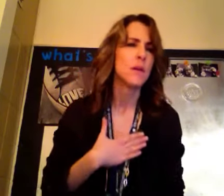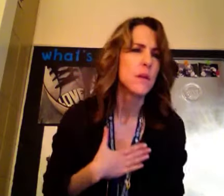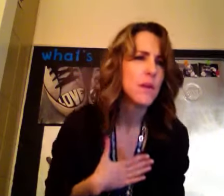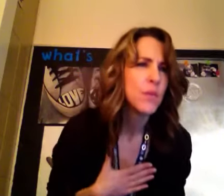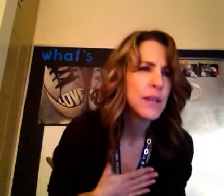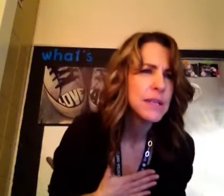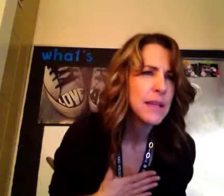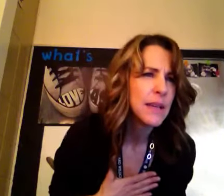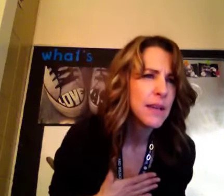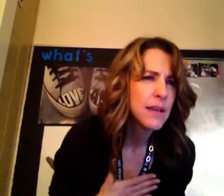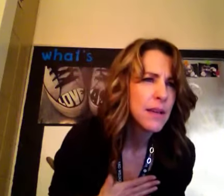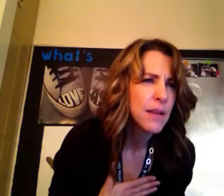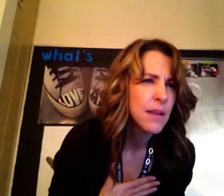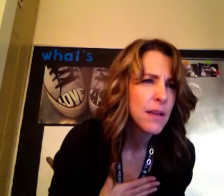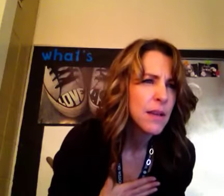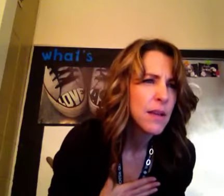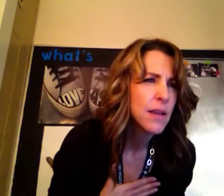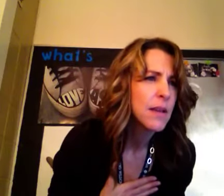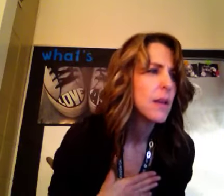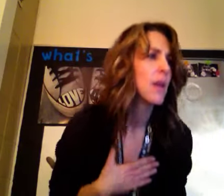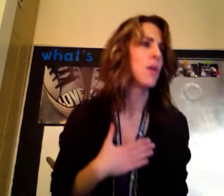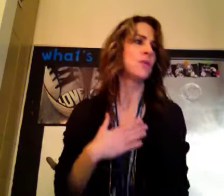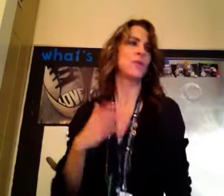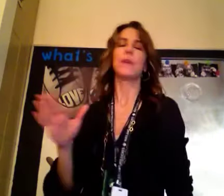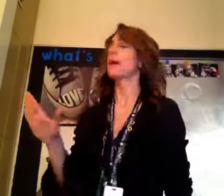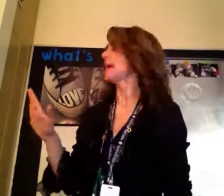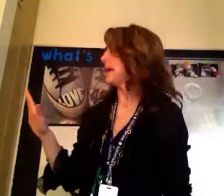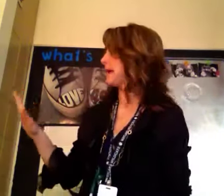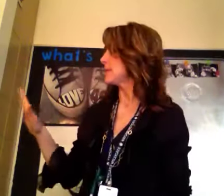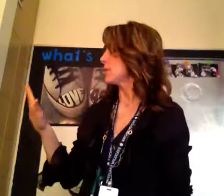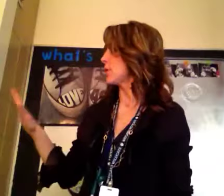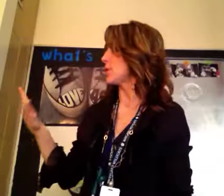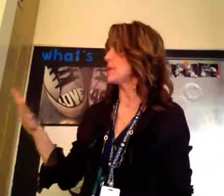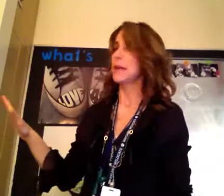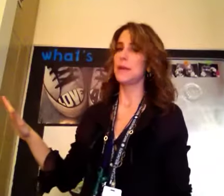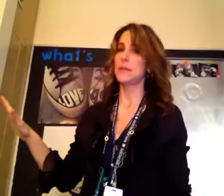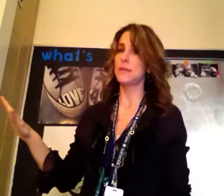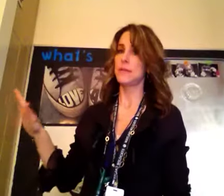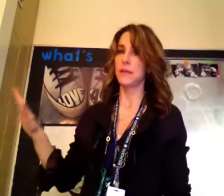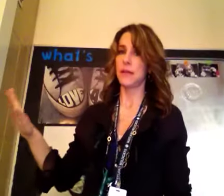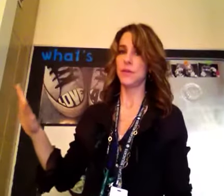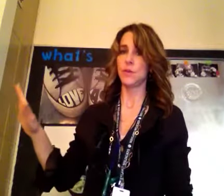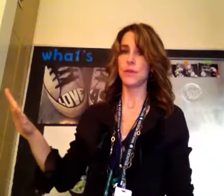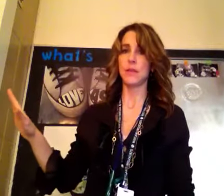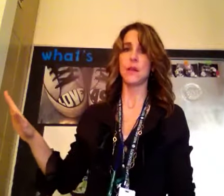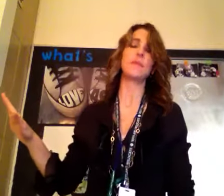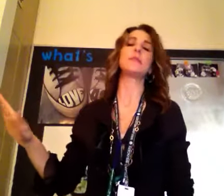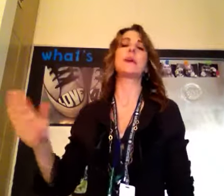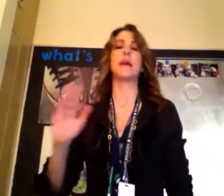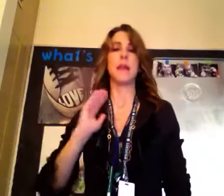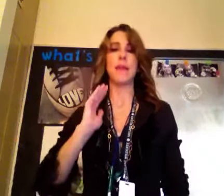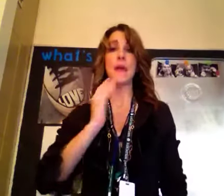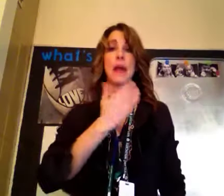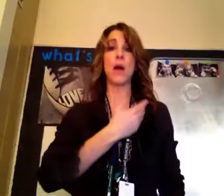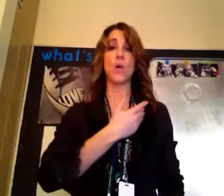We did, oh don't forget his, hers, its, his, hers, its, off to the side. And then our,